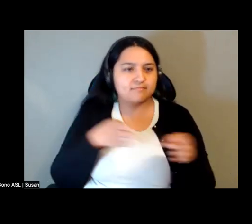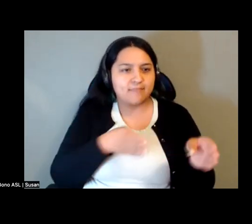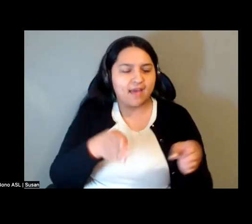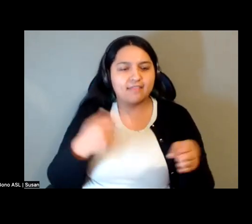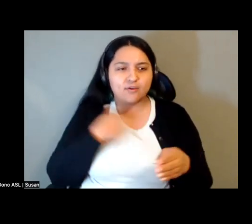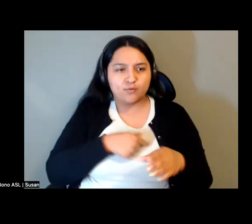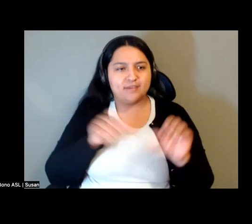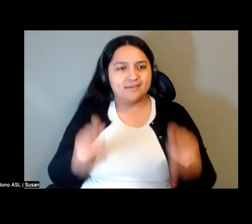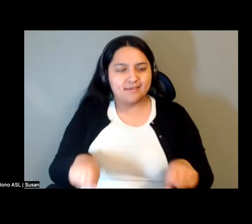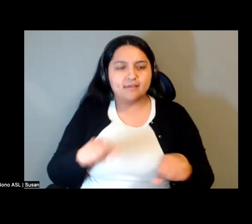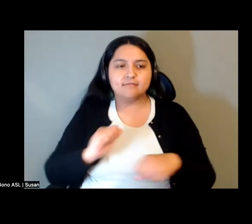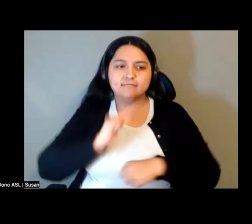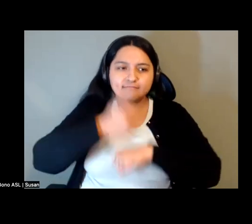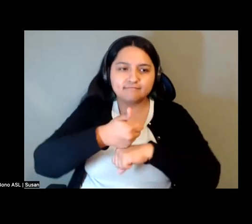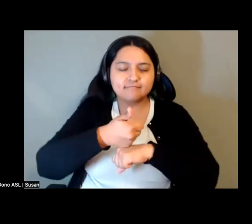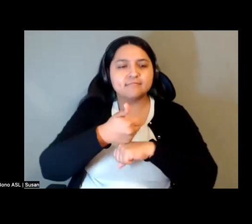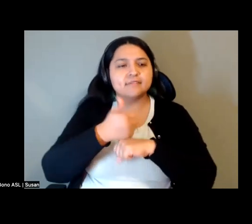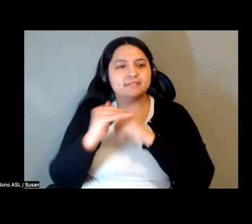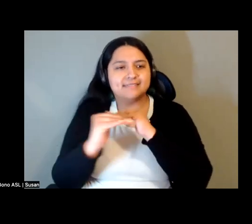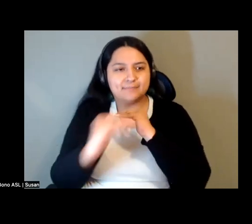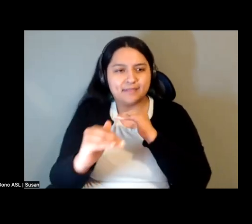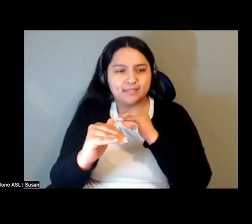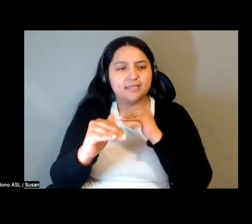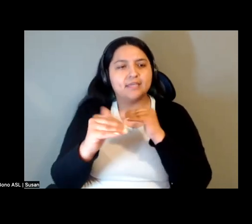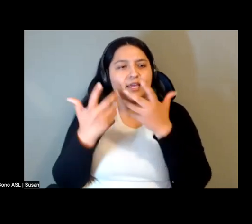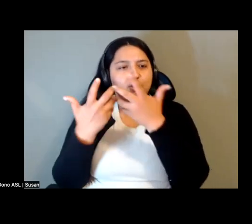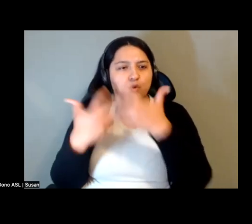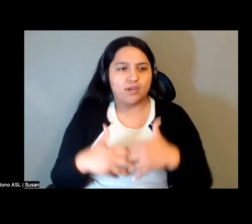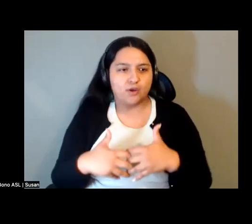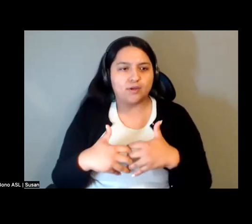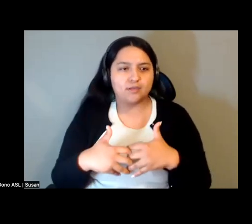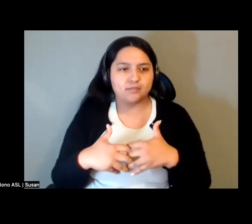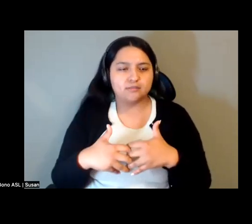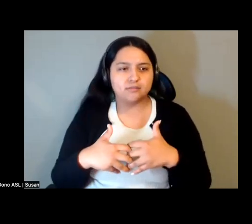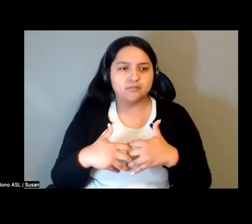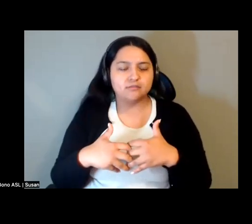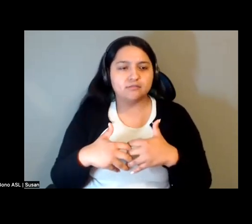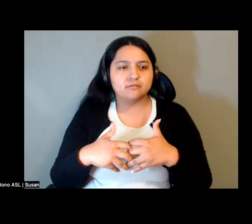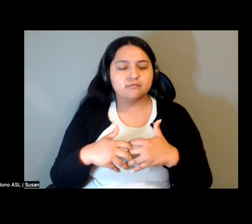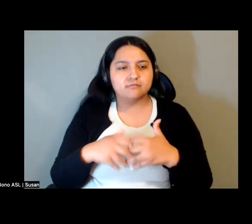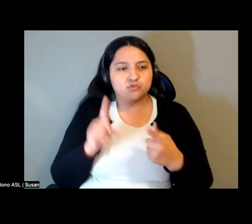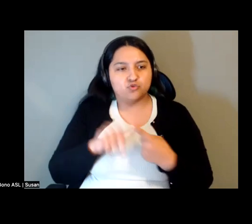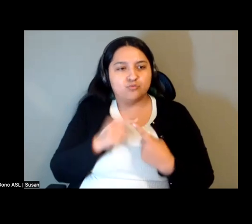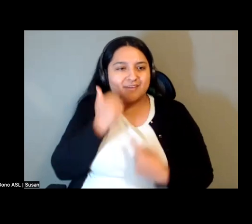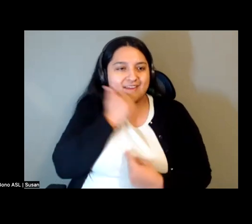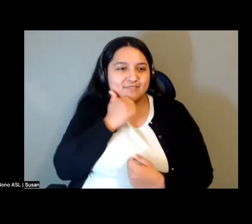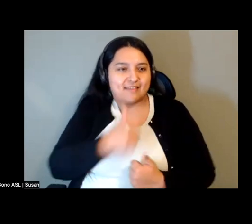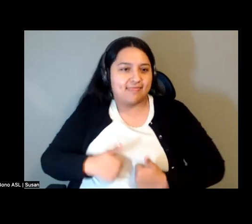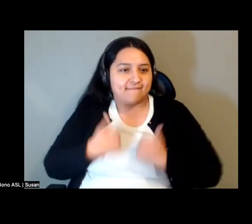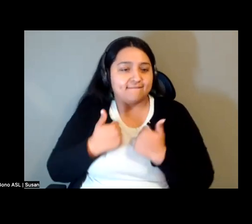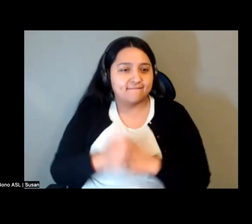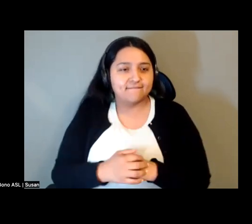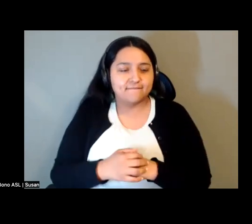and coherence to the fragmented piecemeal affordances of everyday residing, about how